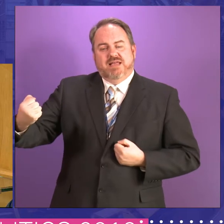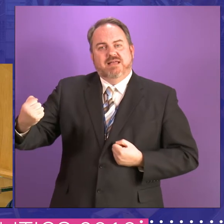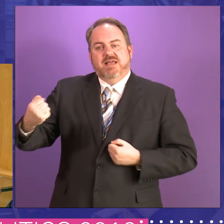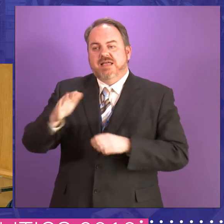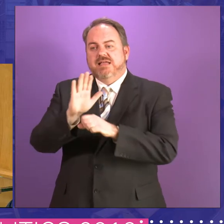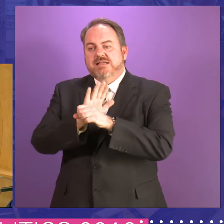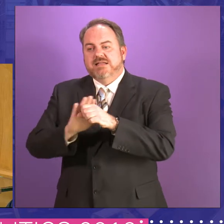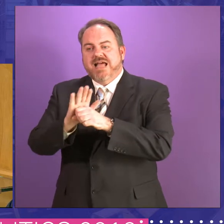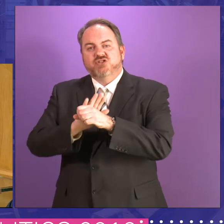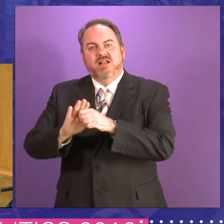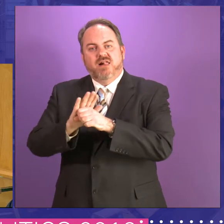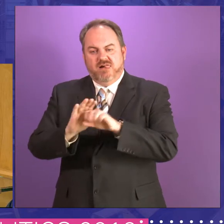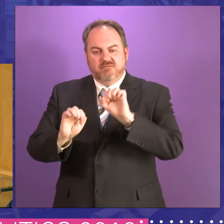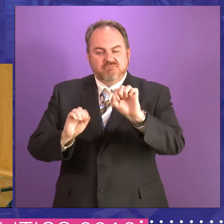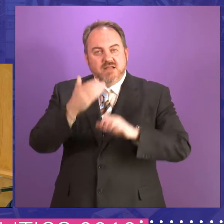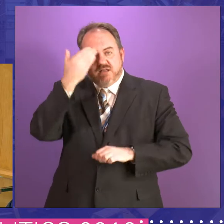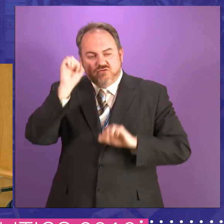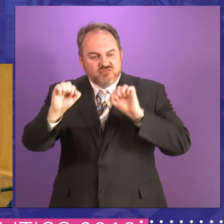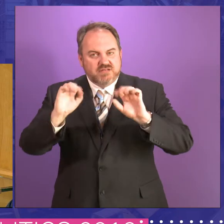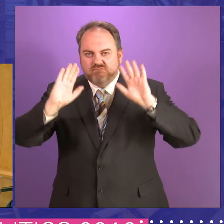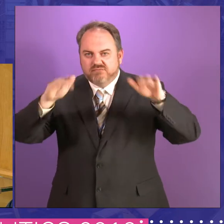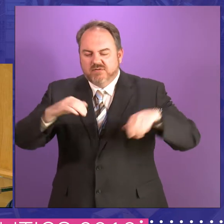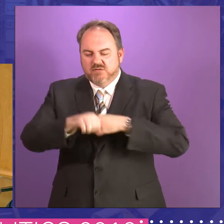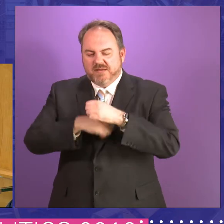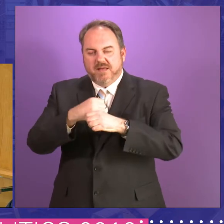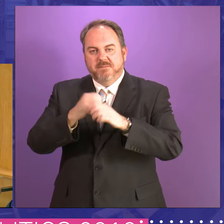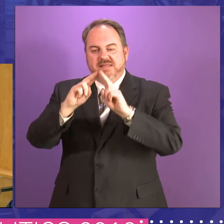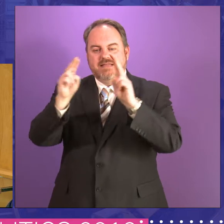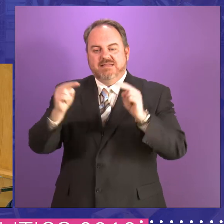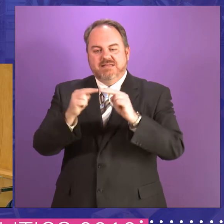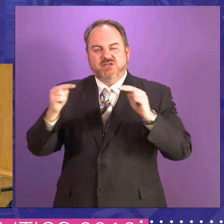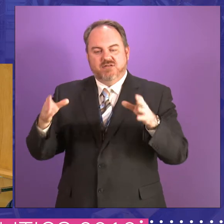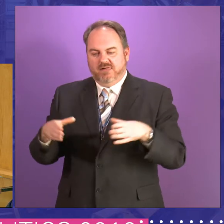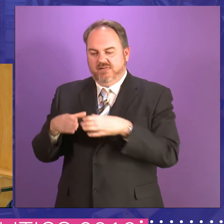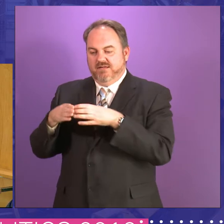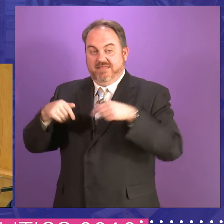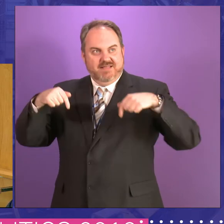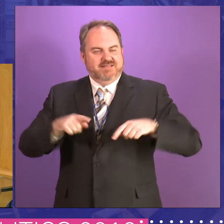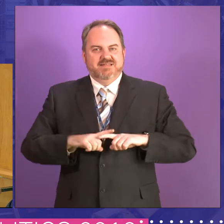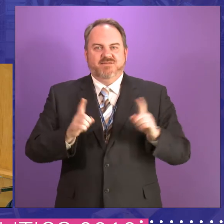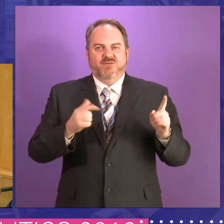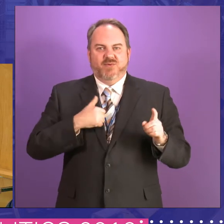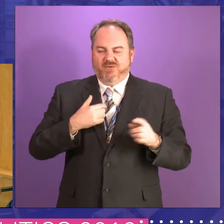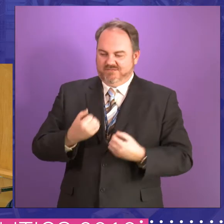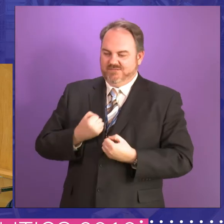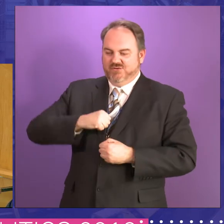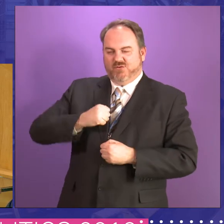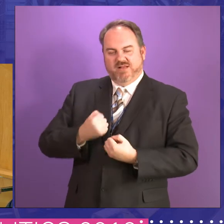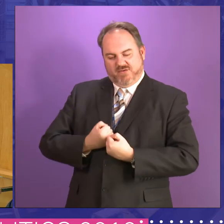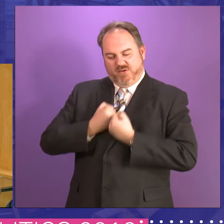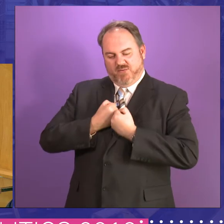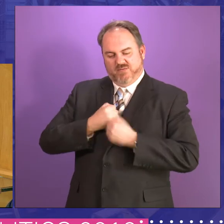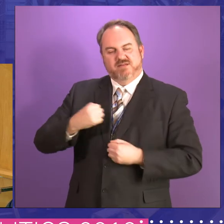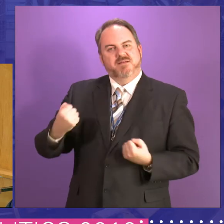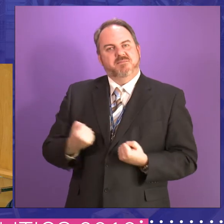this international organisation we've set up, whereas in the Scottish Parliament, it was the reverse. So no matter where you go and which institution you're in, there's a